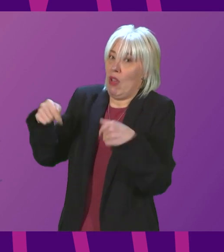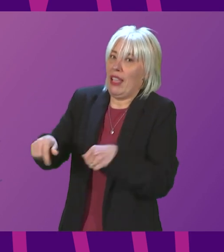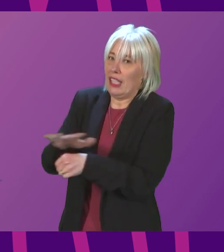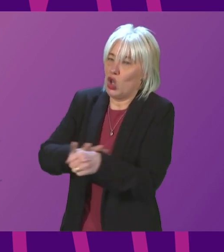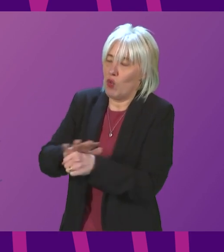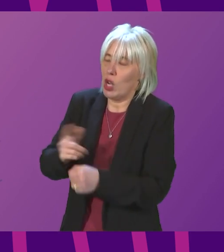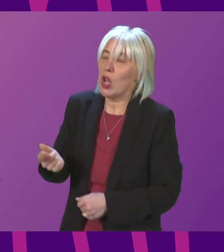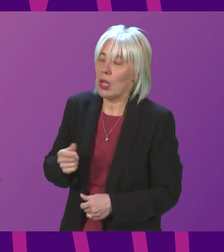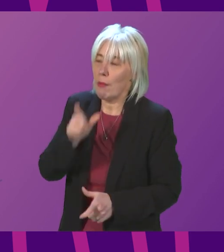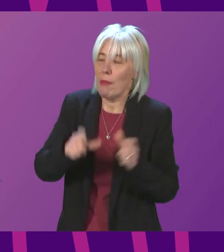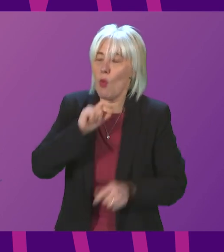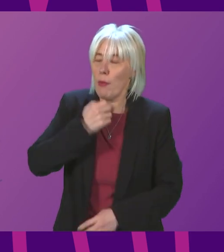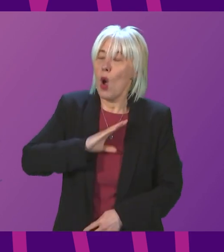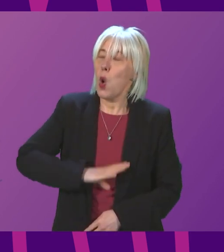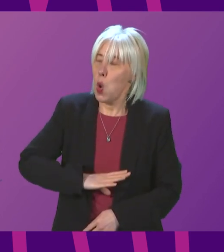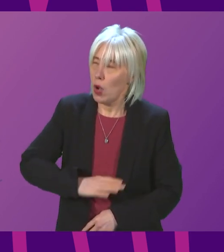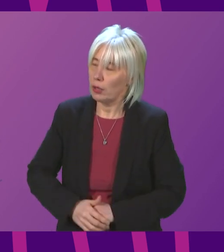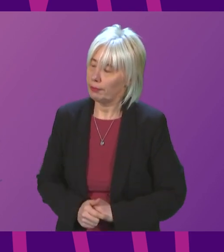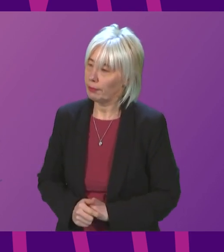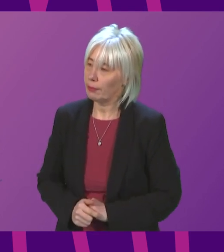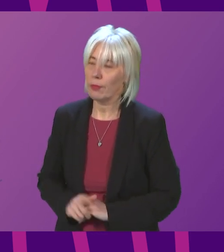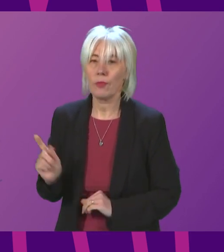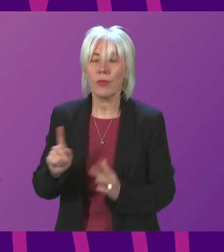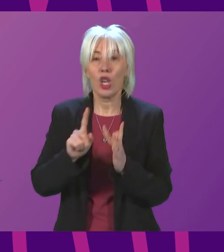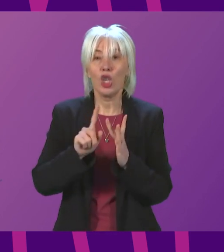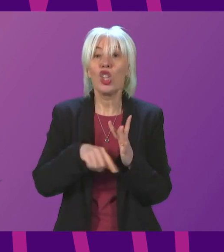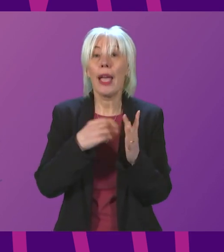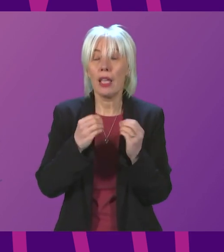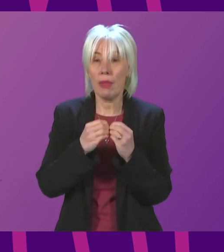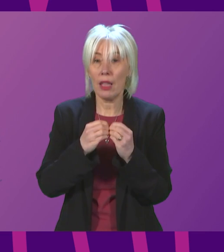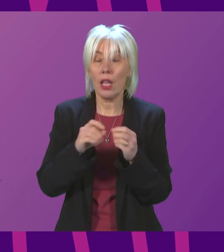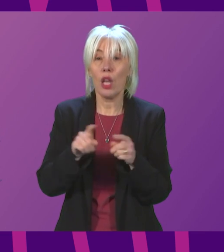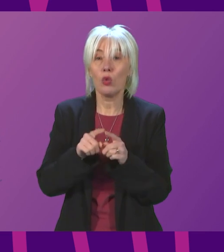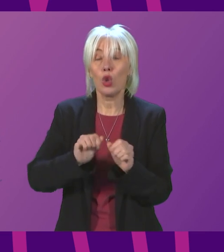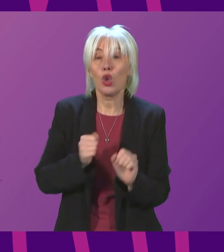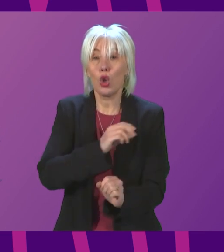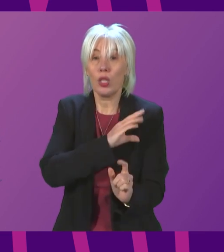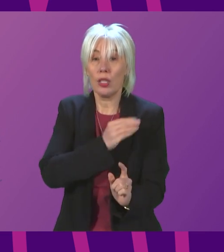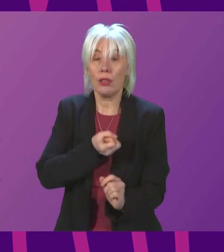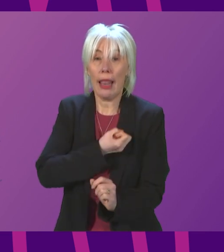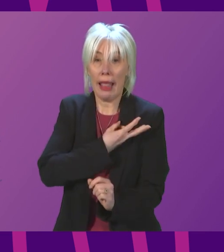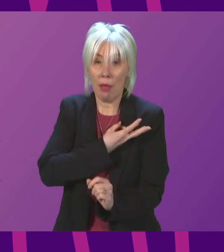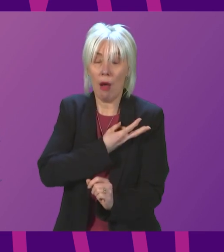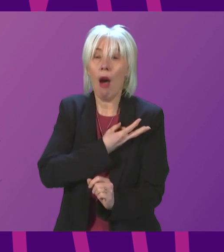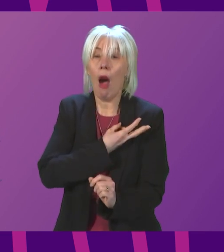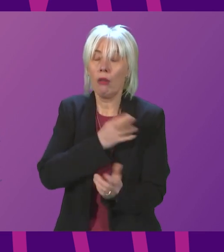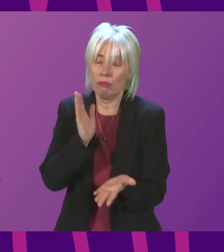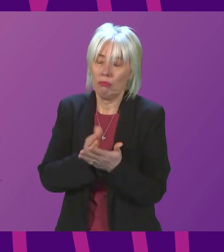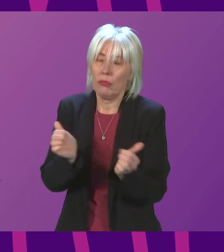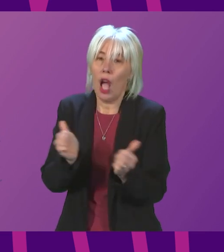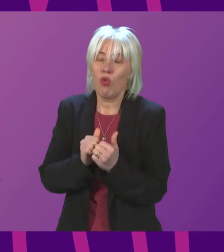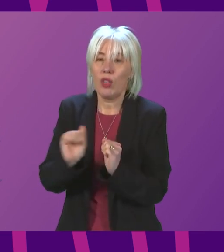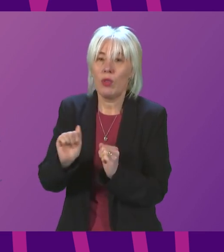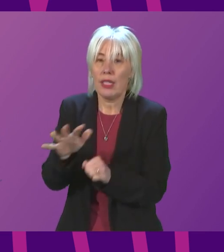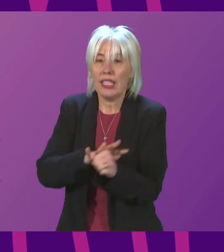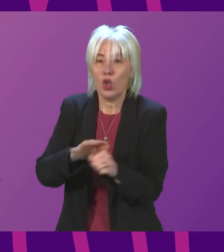I call Jackie Bailey. Can I associate the Scottish Labour Party with the comments about the situation in Ukraine and